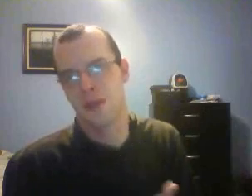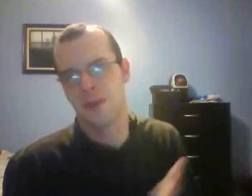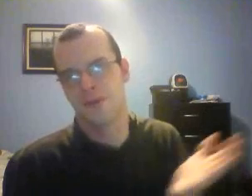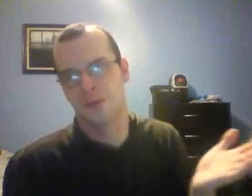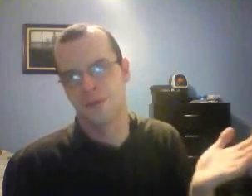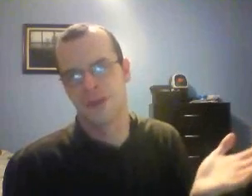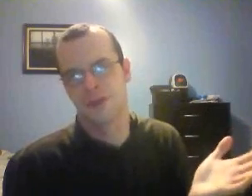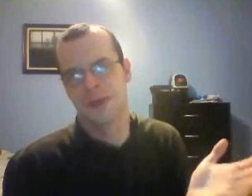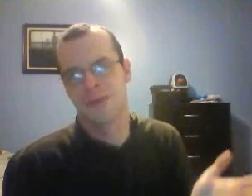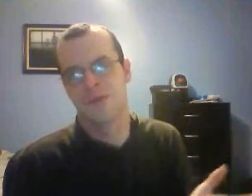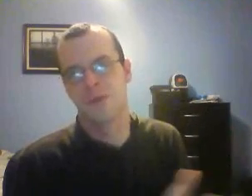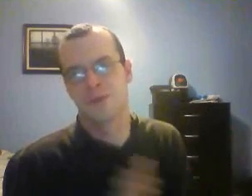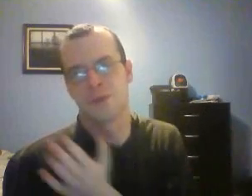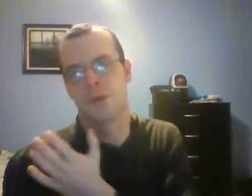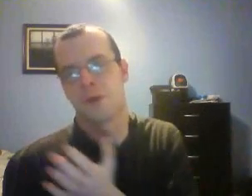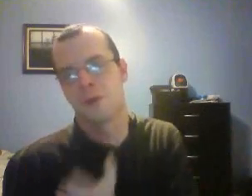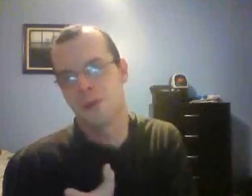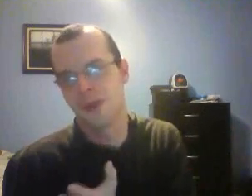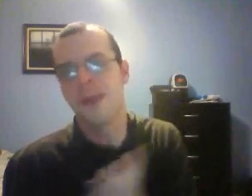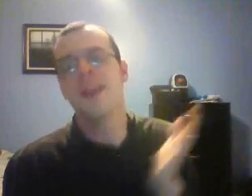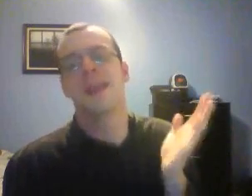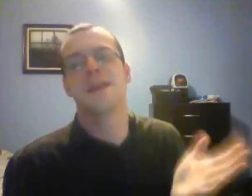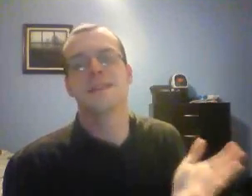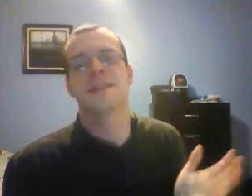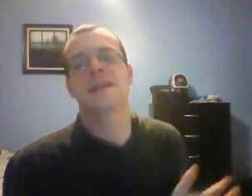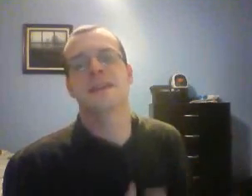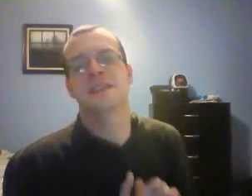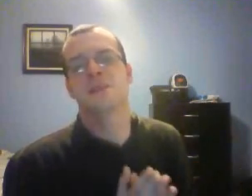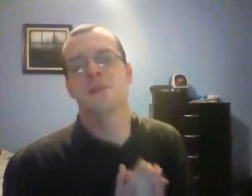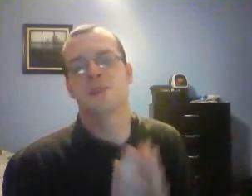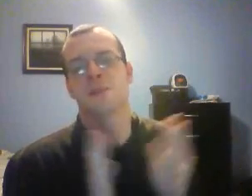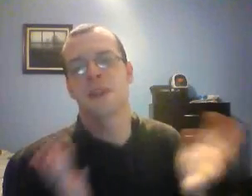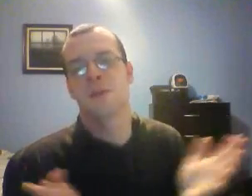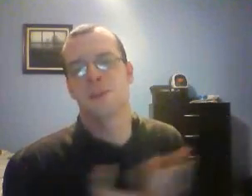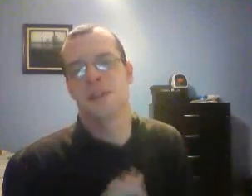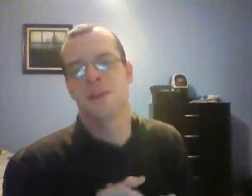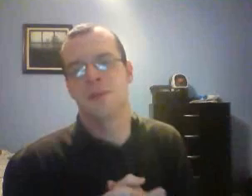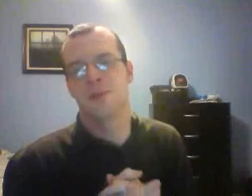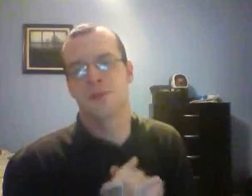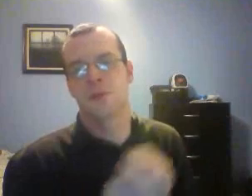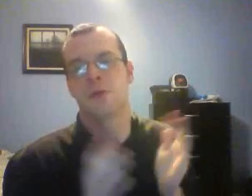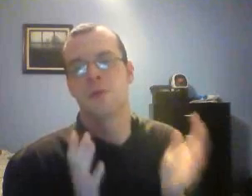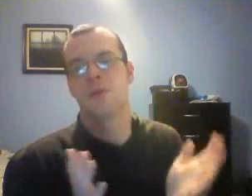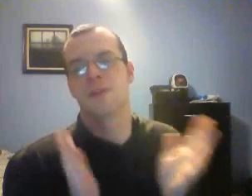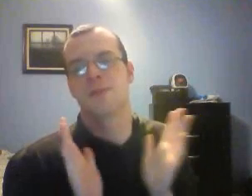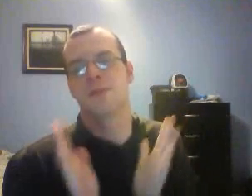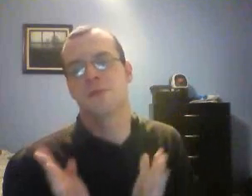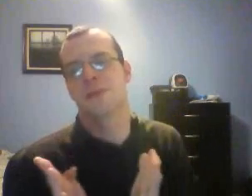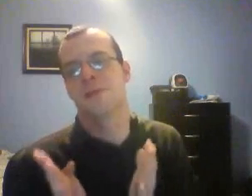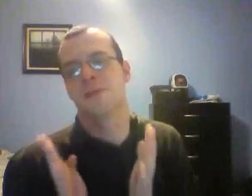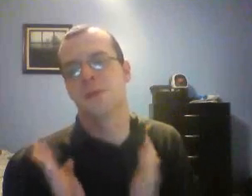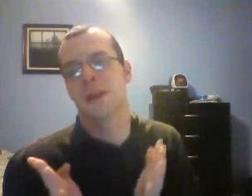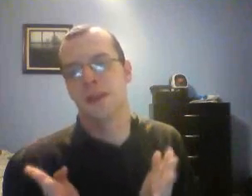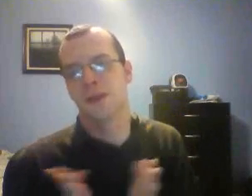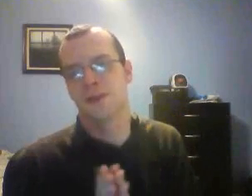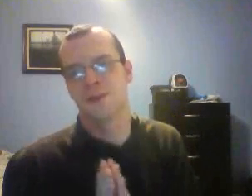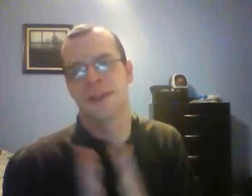year. My first major pay-per-view was the Royal Rumble in 1997. What's really interesting about this year's Royal Rumble, it's for the first time in 20 years. was